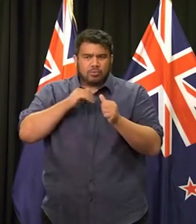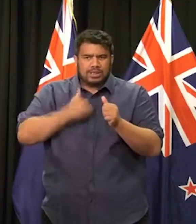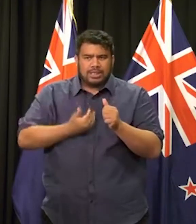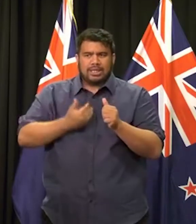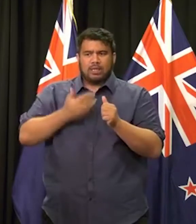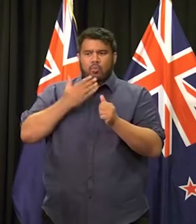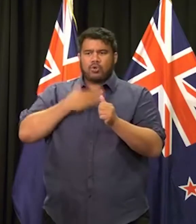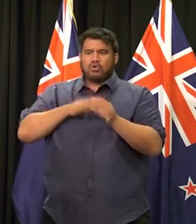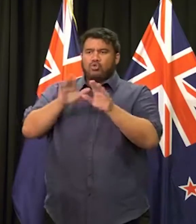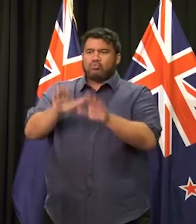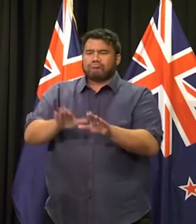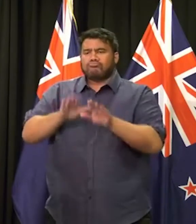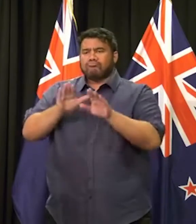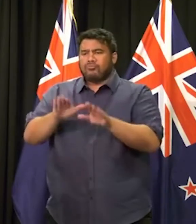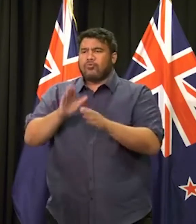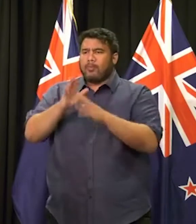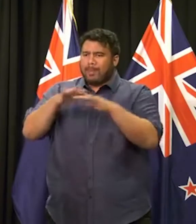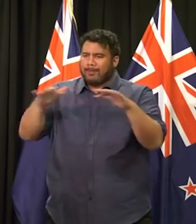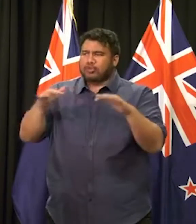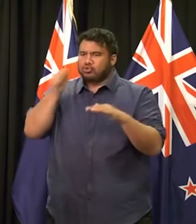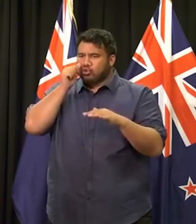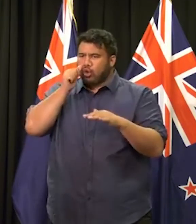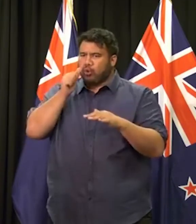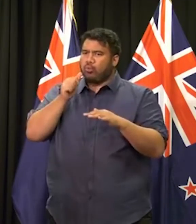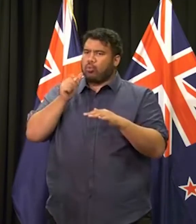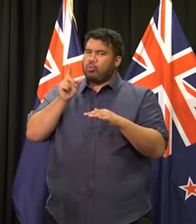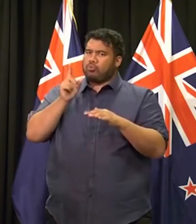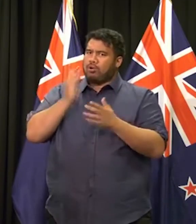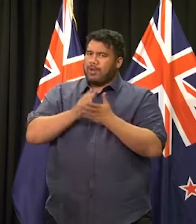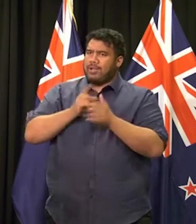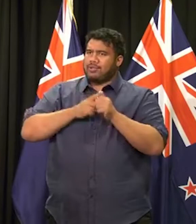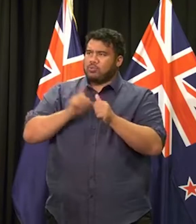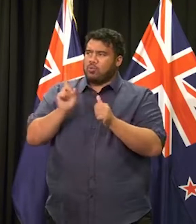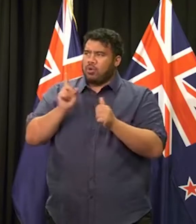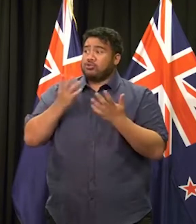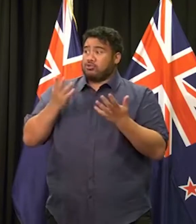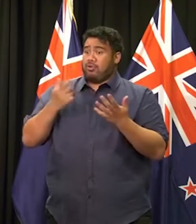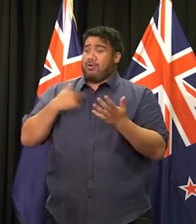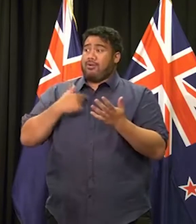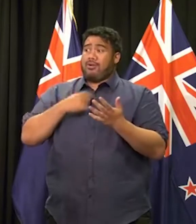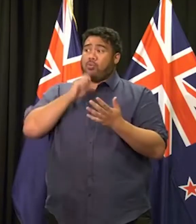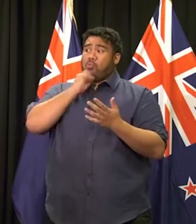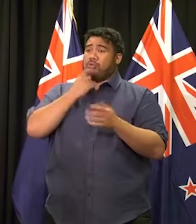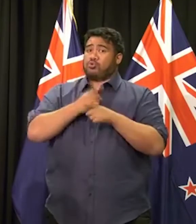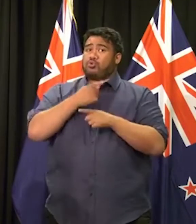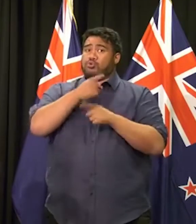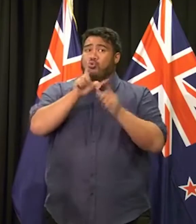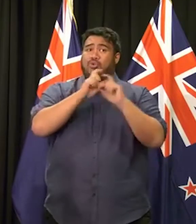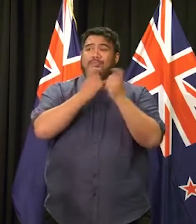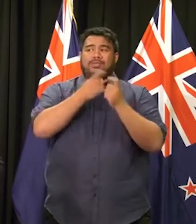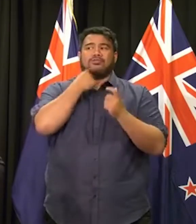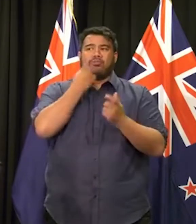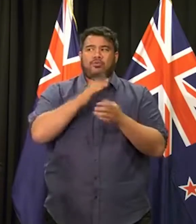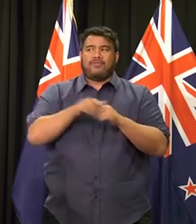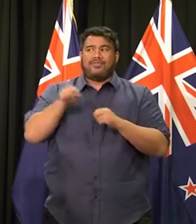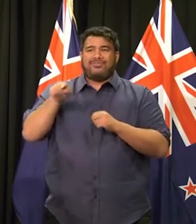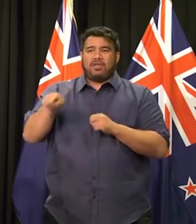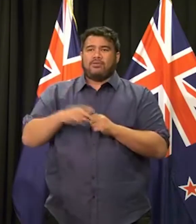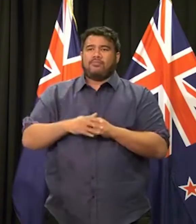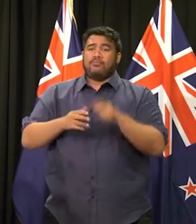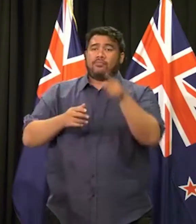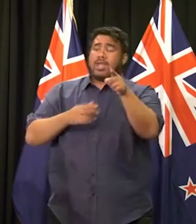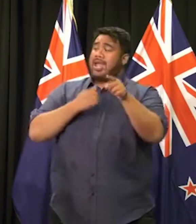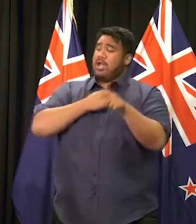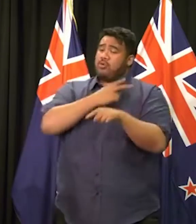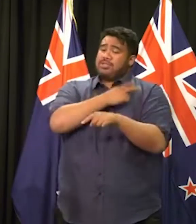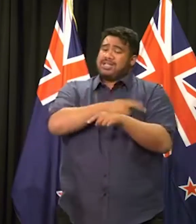the public and answer. Uh, and I will be discussing that very issue with, uh, with Cabinet tomorrow. Could our intelligence agencies,